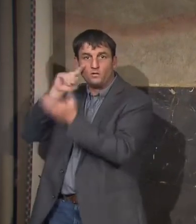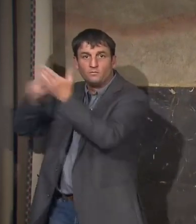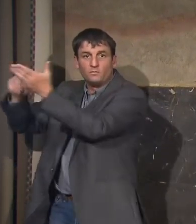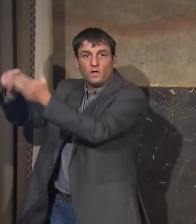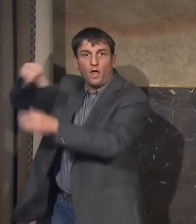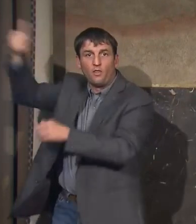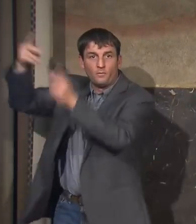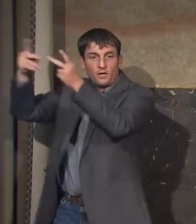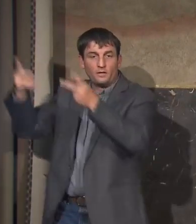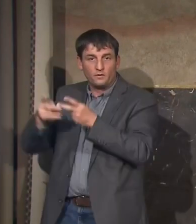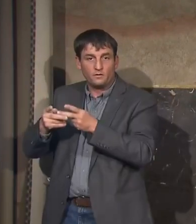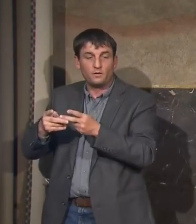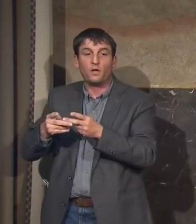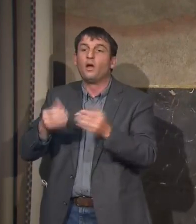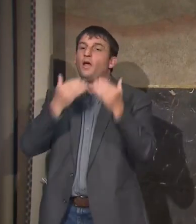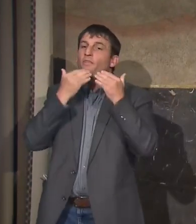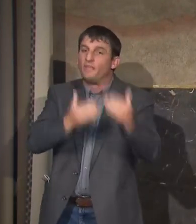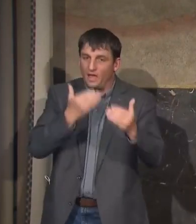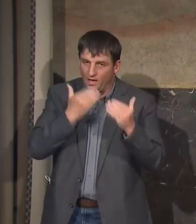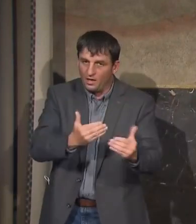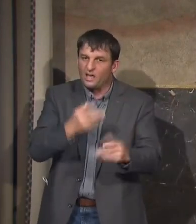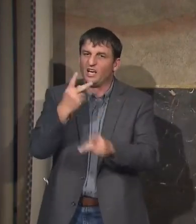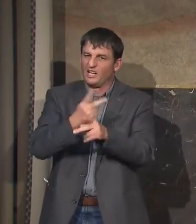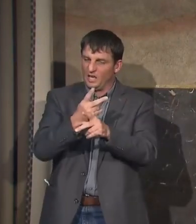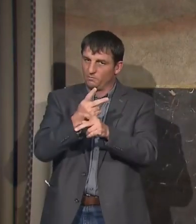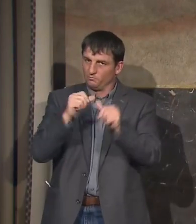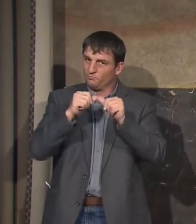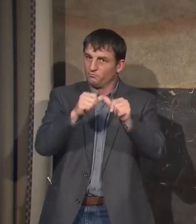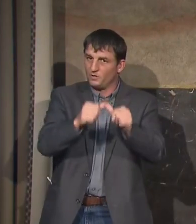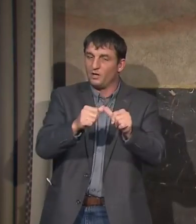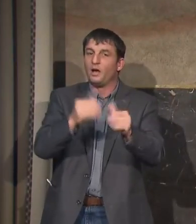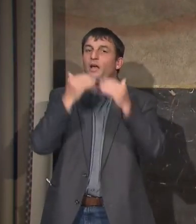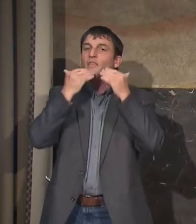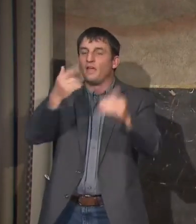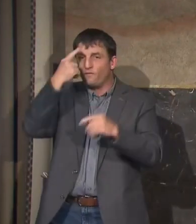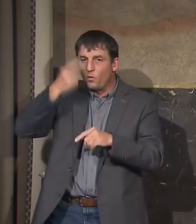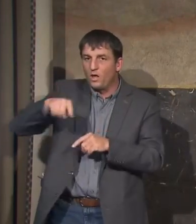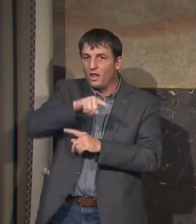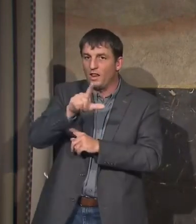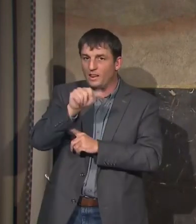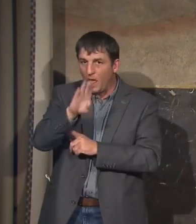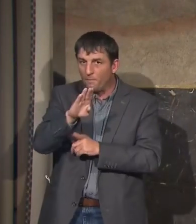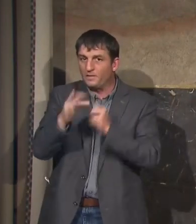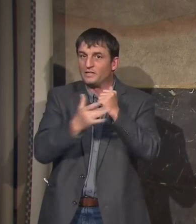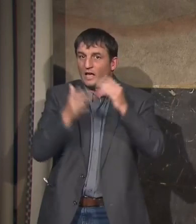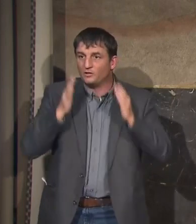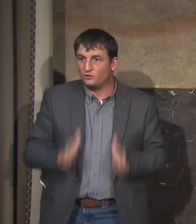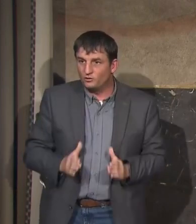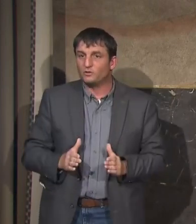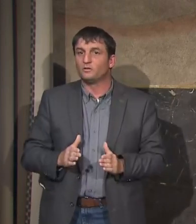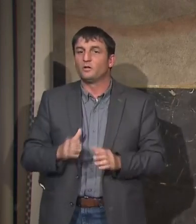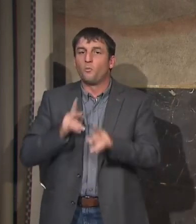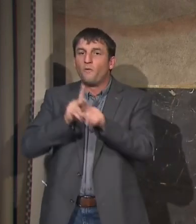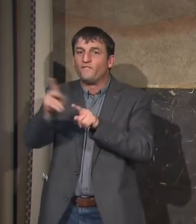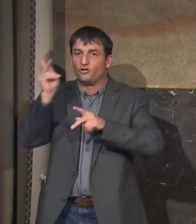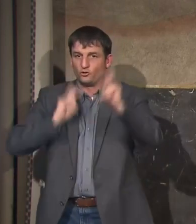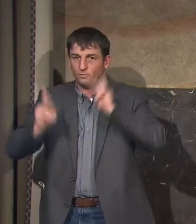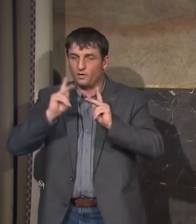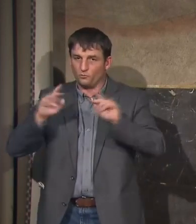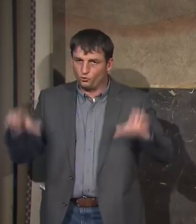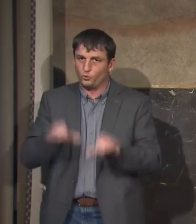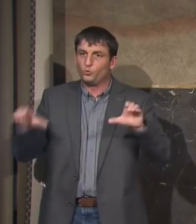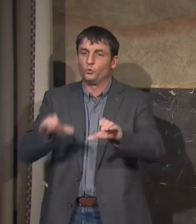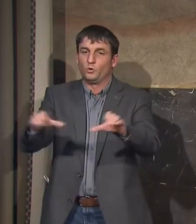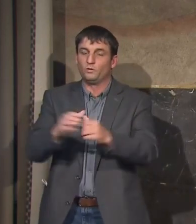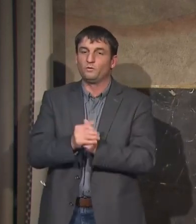and we should all be thankful of these for these lab techs and professionals for everything that they are doing. I'm also